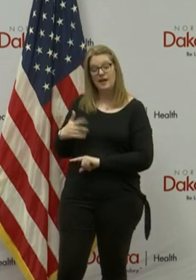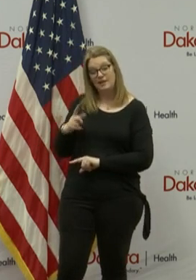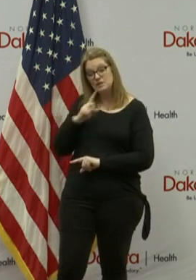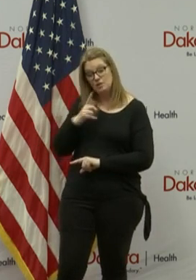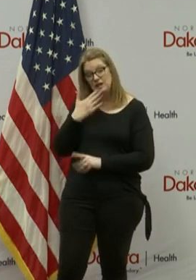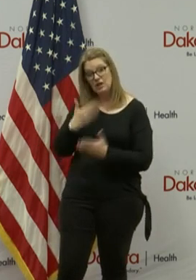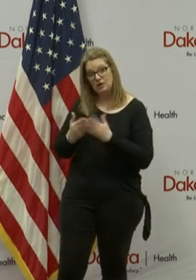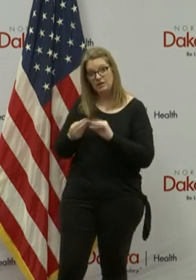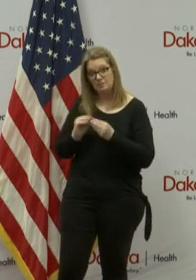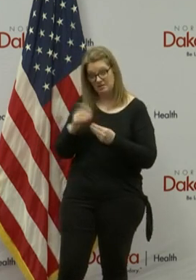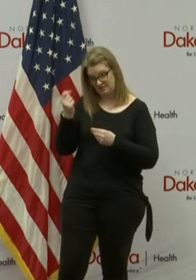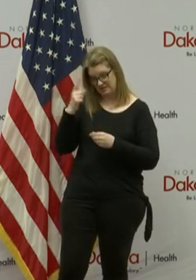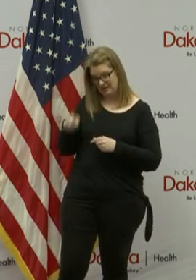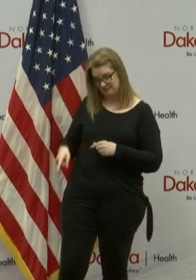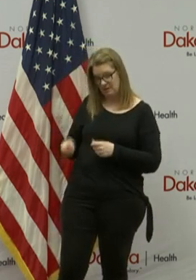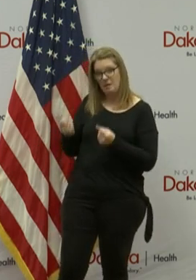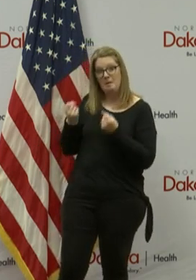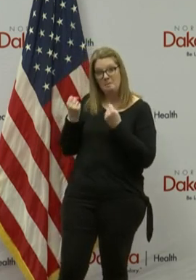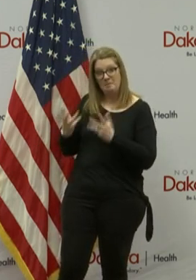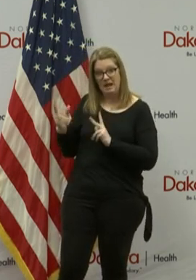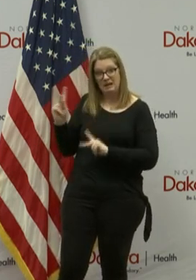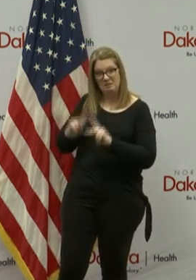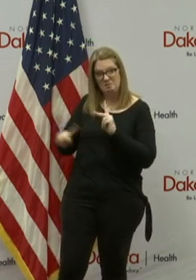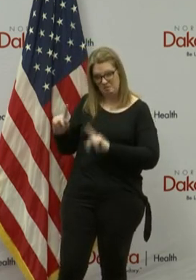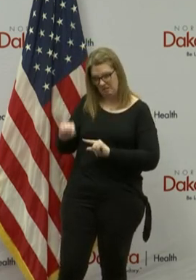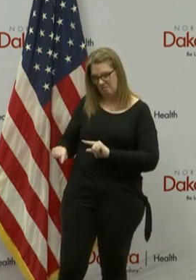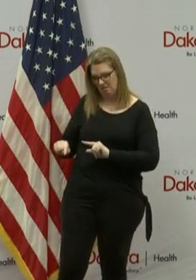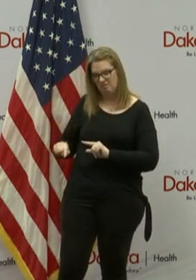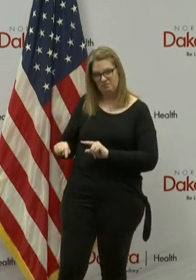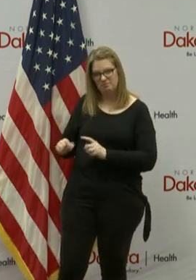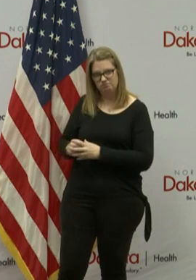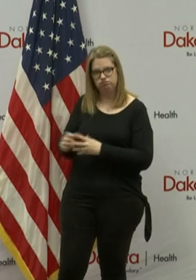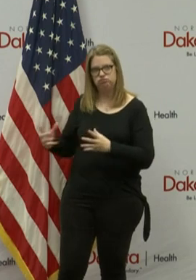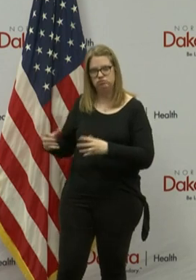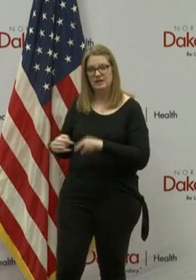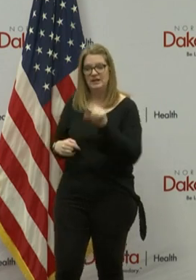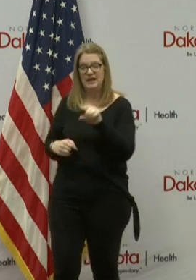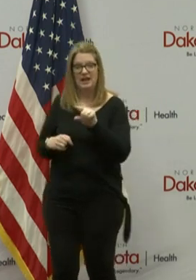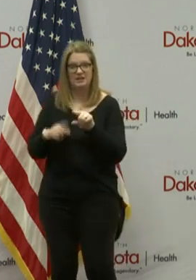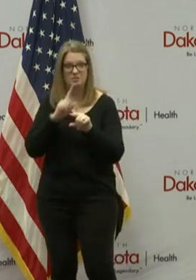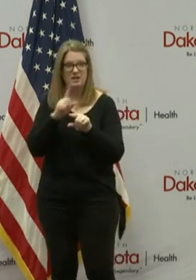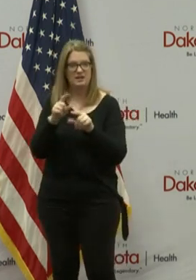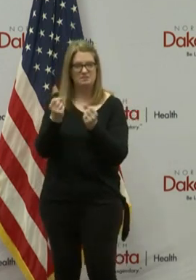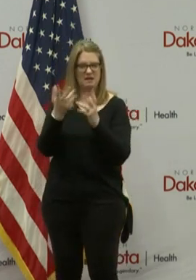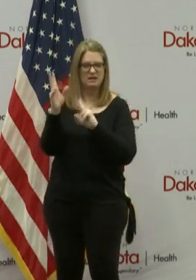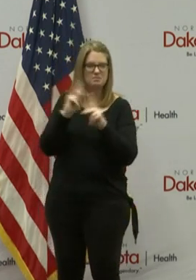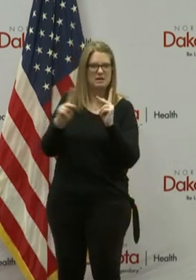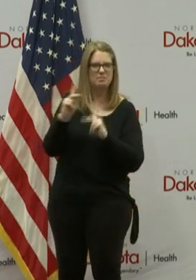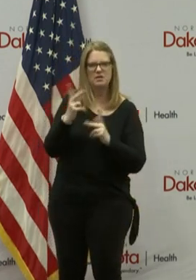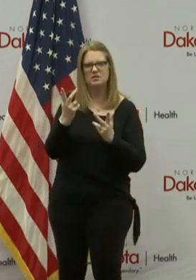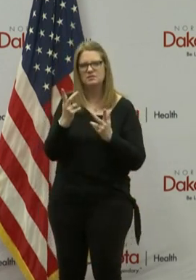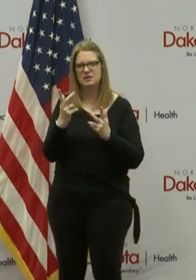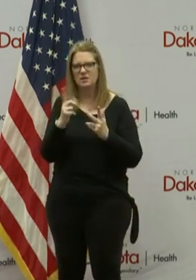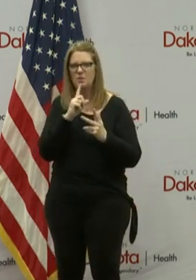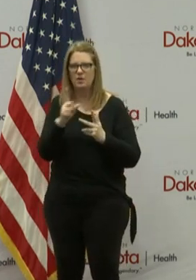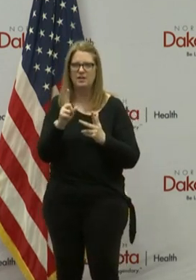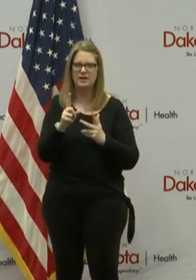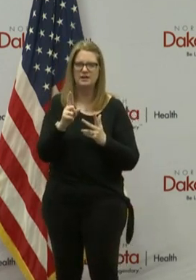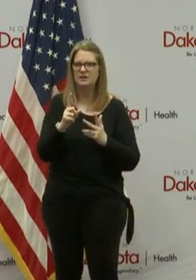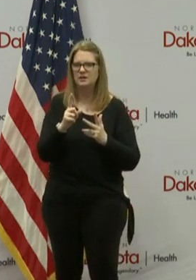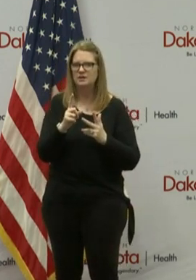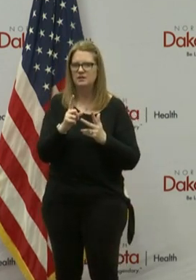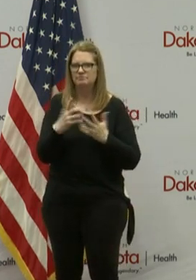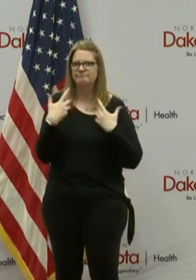we have to remember that a lot of people recover this with minimal to no symptoms, and that's above the 80% range, and only about 5% or so